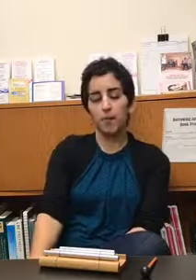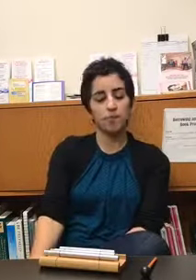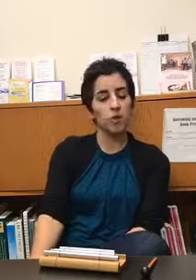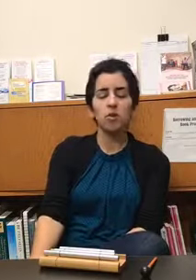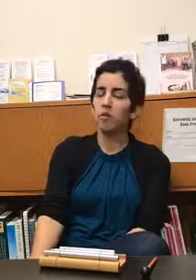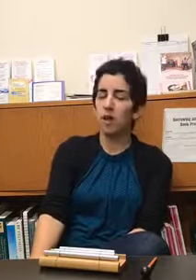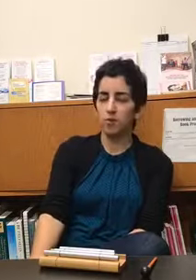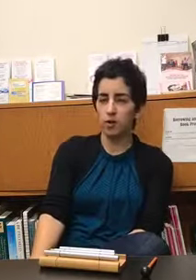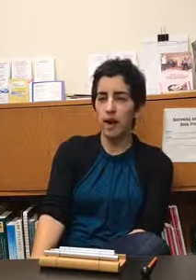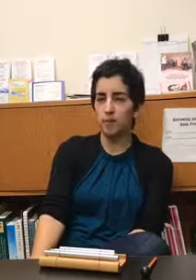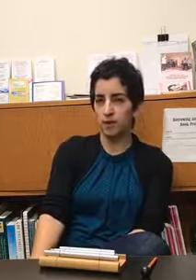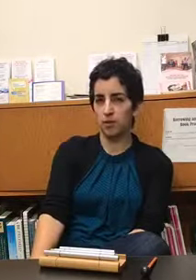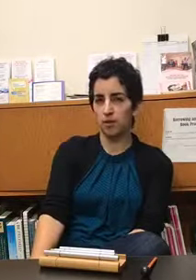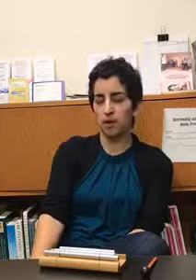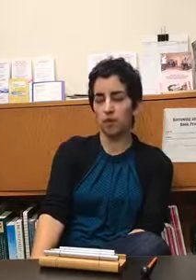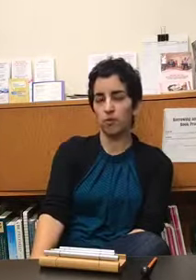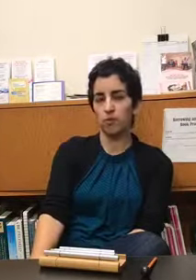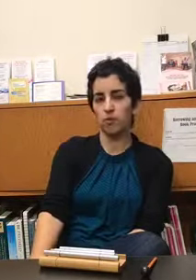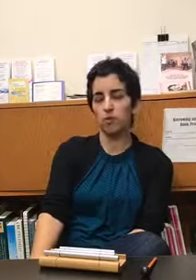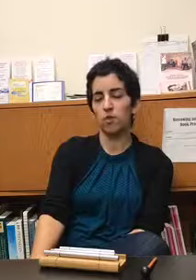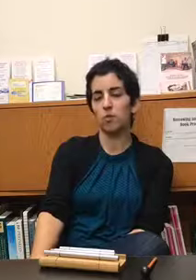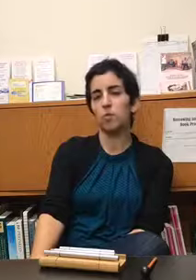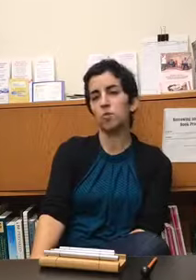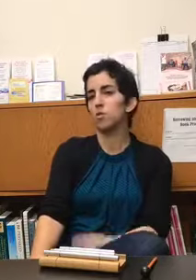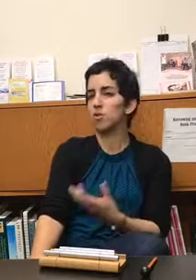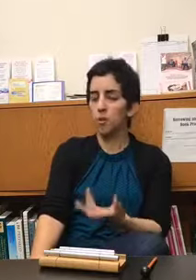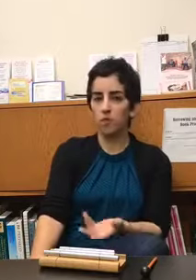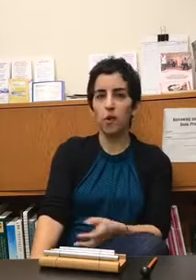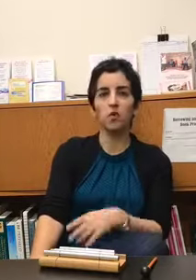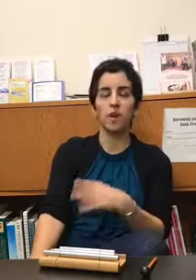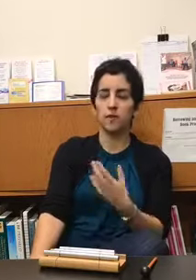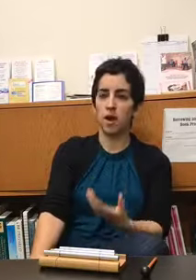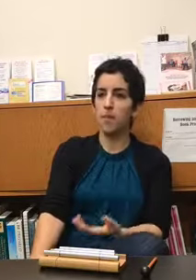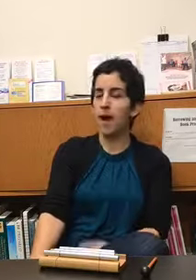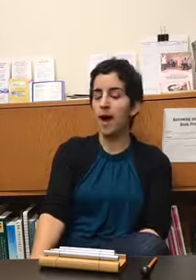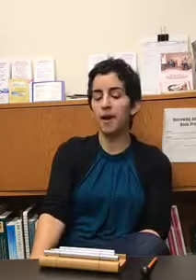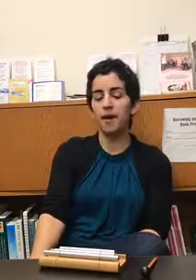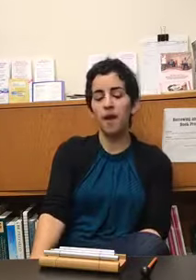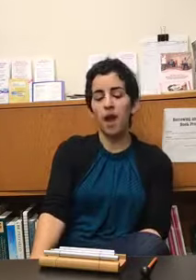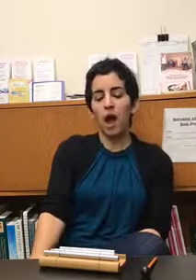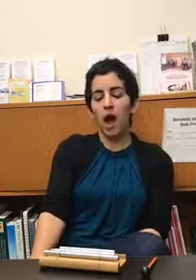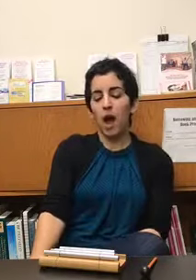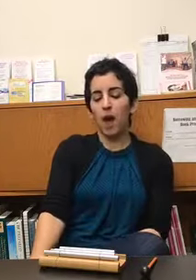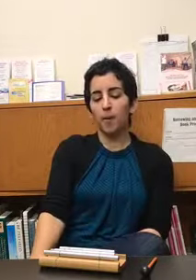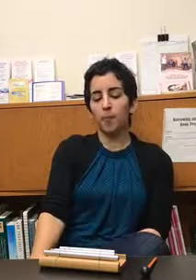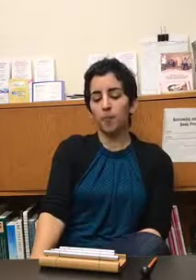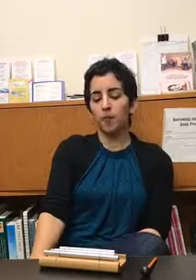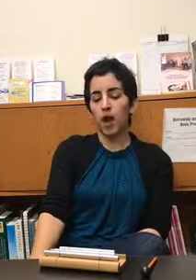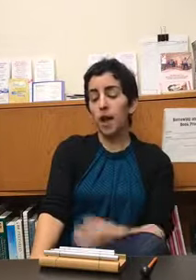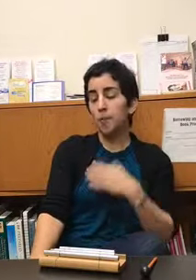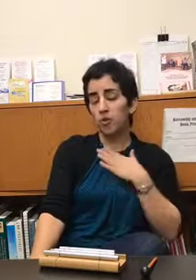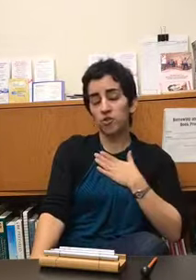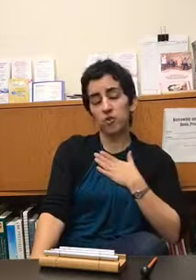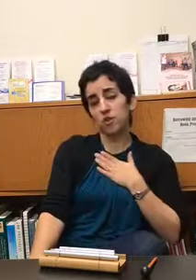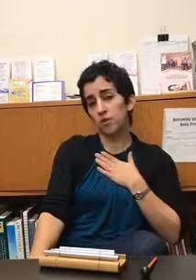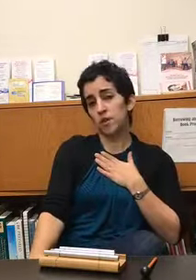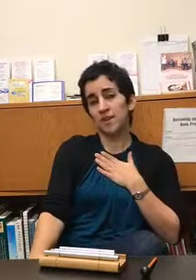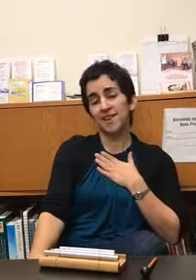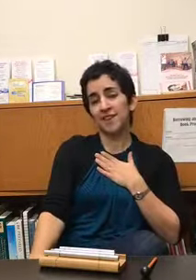there are a lot of good apps out there for those of who use smartphones have an ipad um i personally use insight